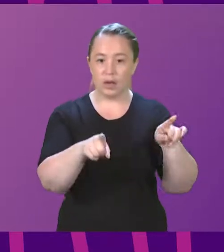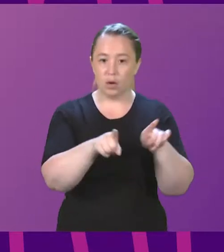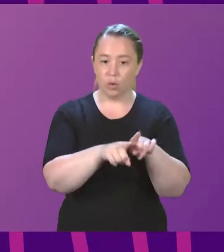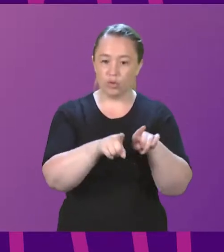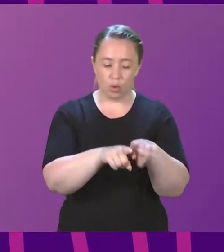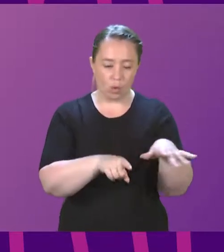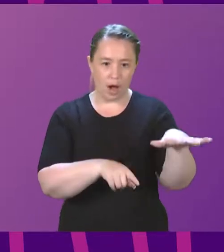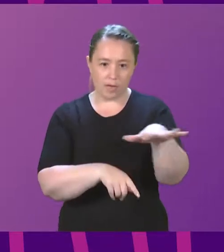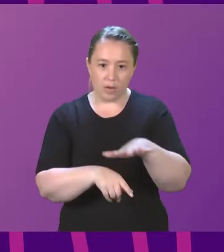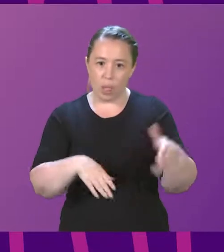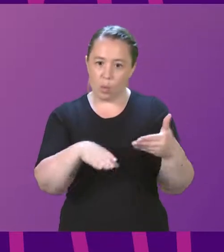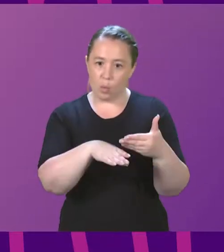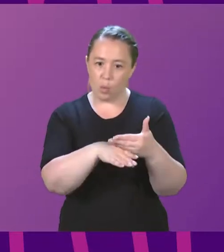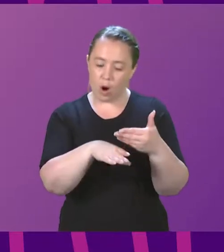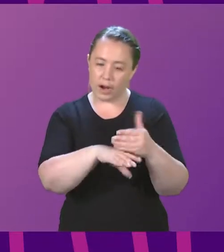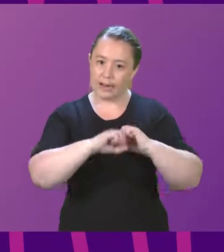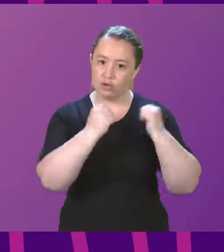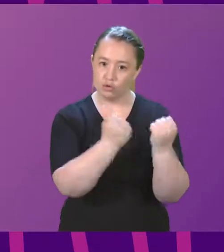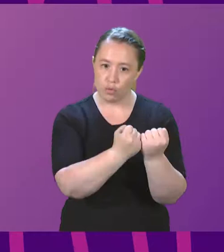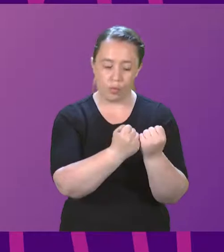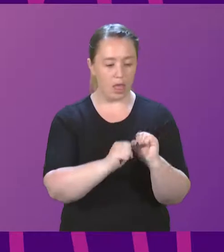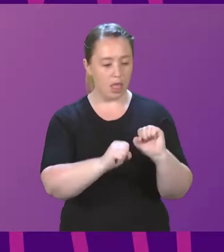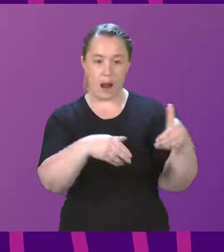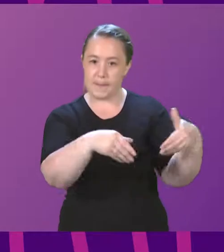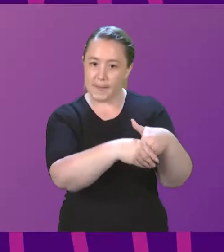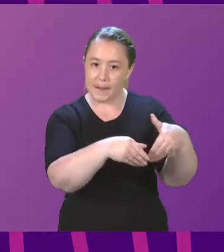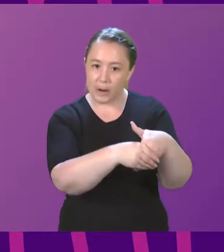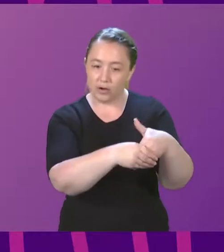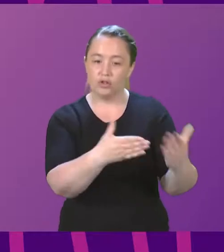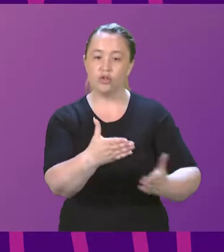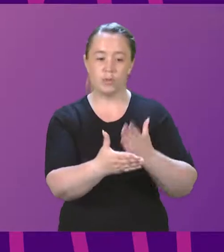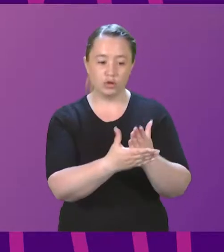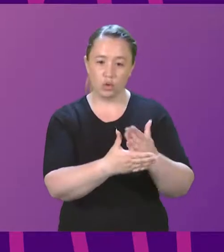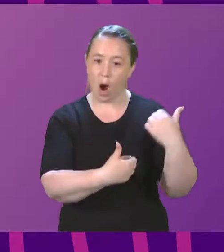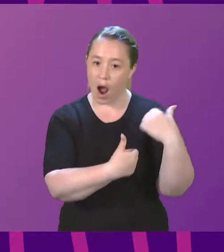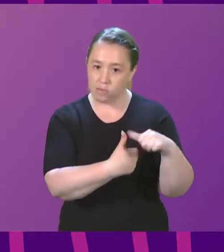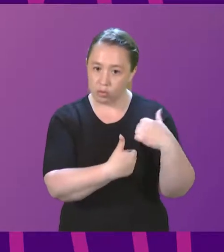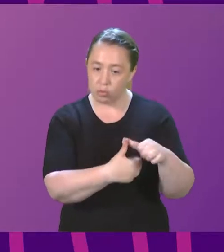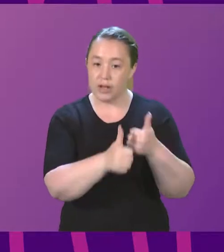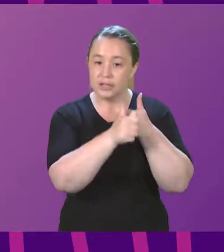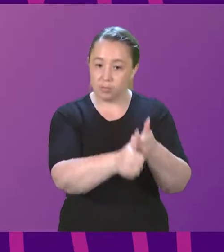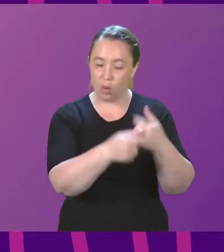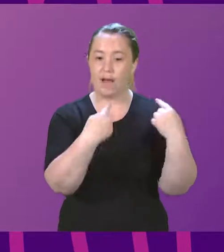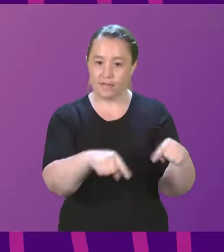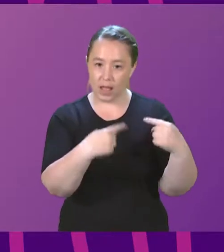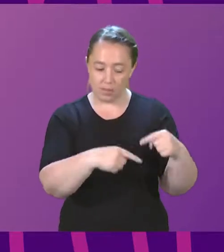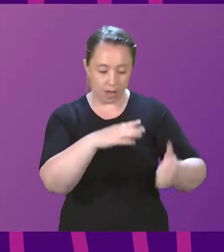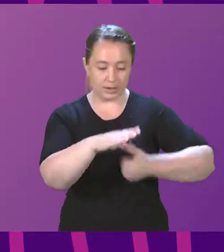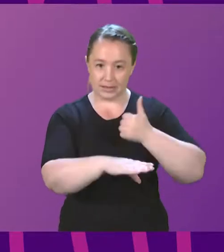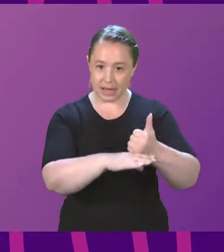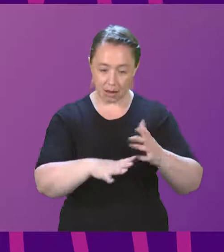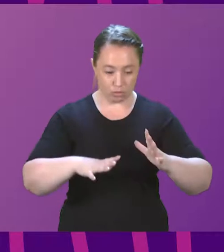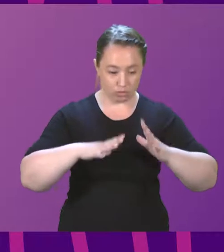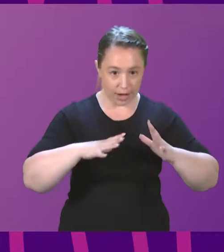working group and its members to ensure that the appropriate support mechanisms are in place for